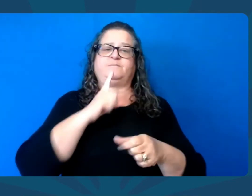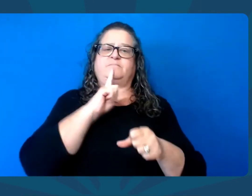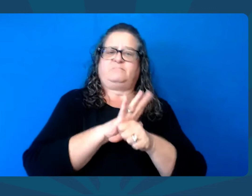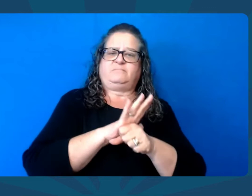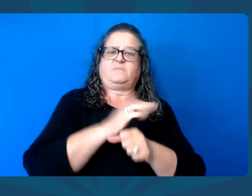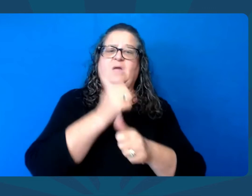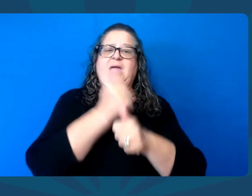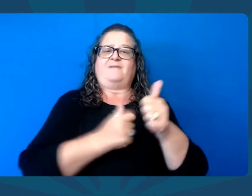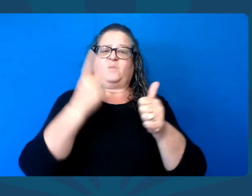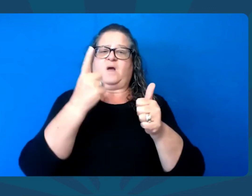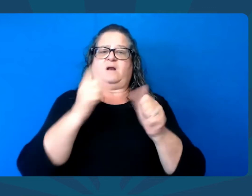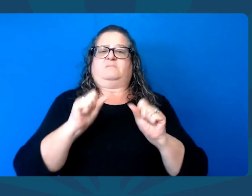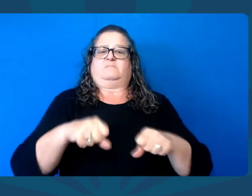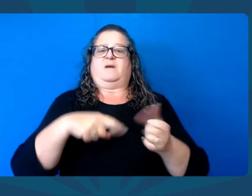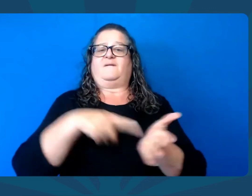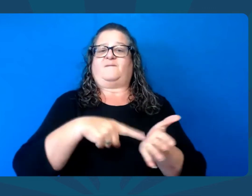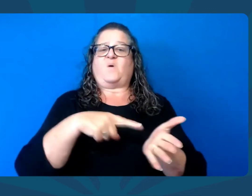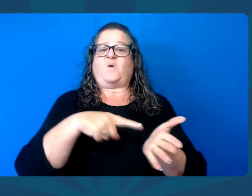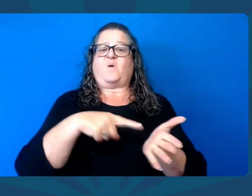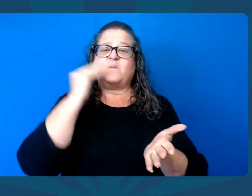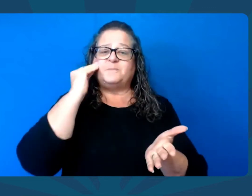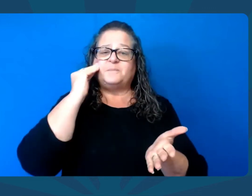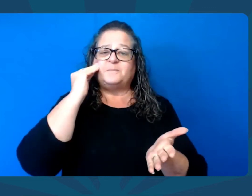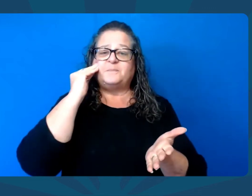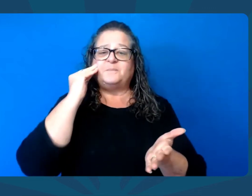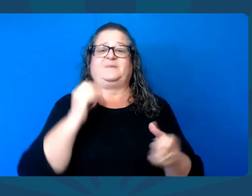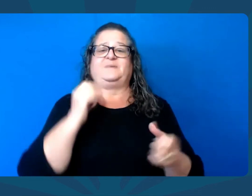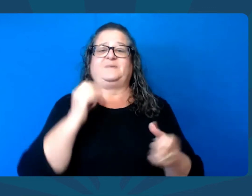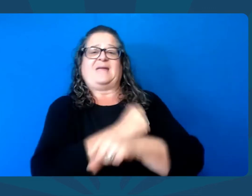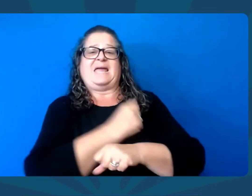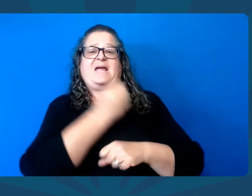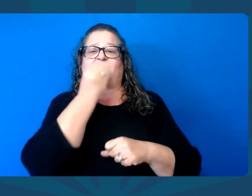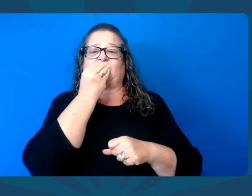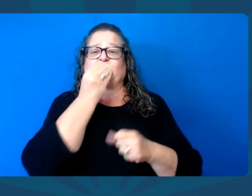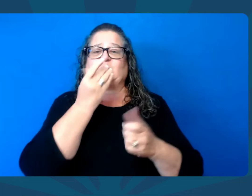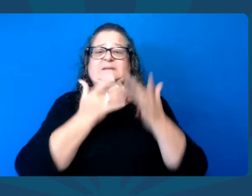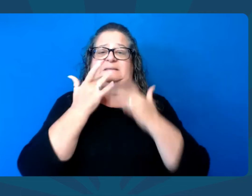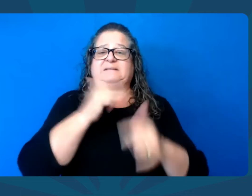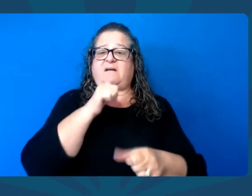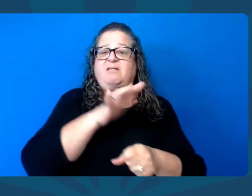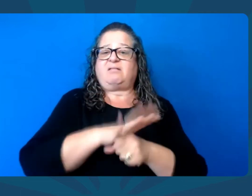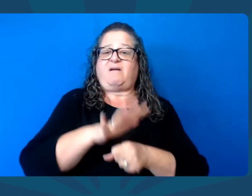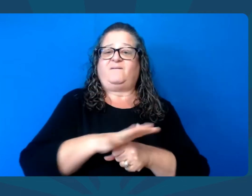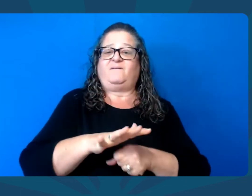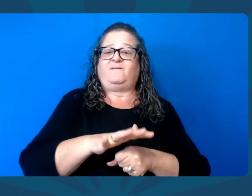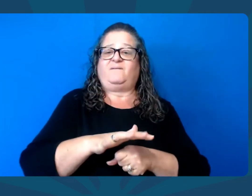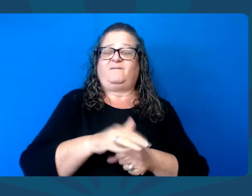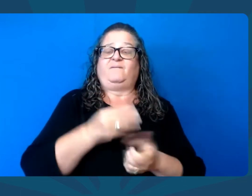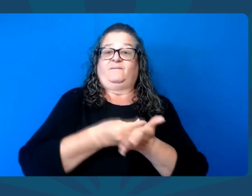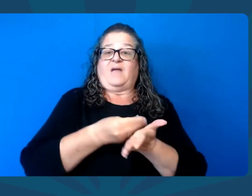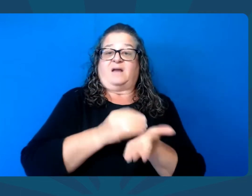Her top priorities are ensuring everyone has affordable housing, combating